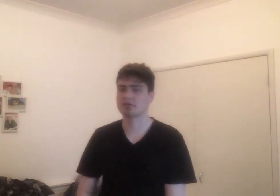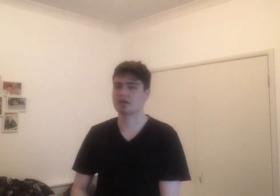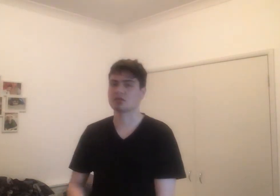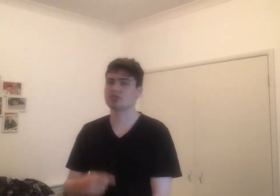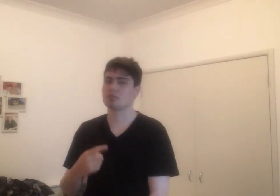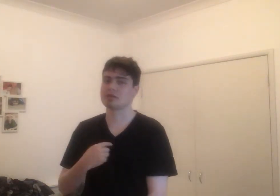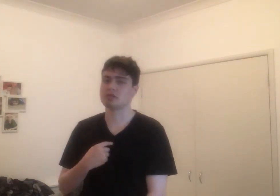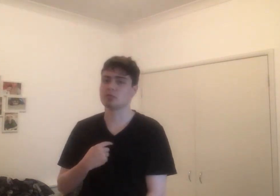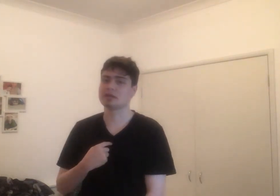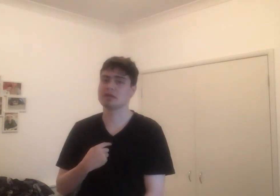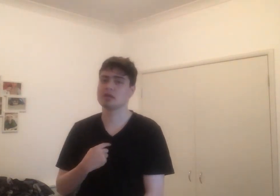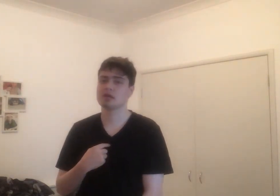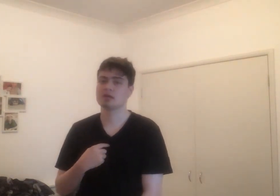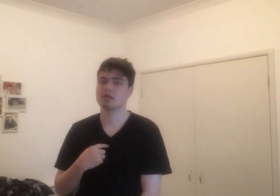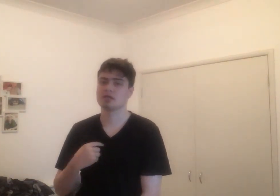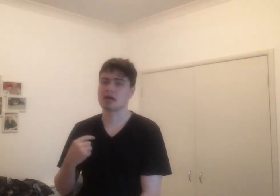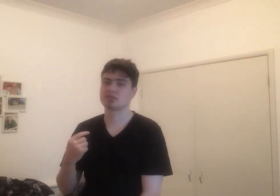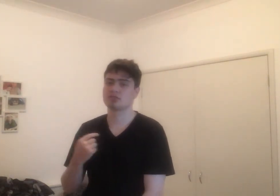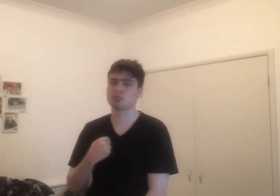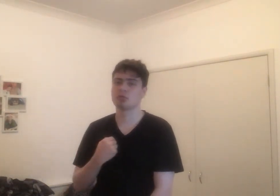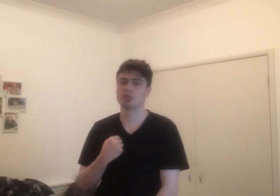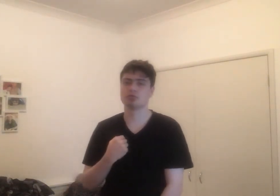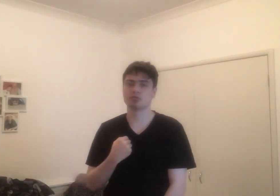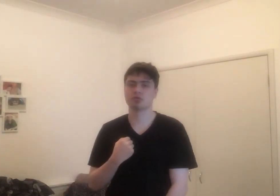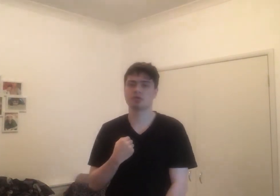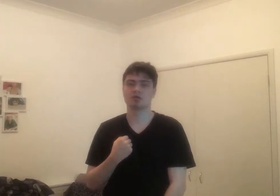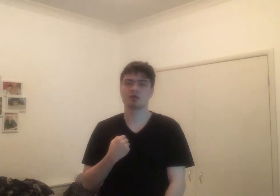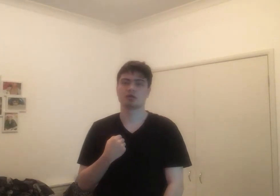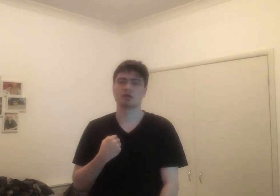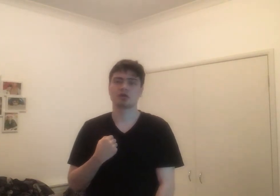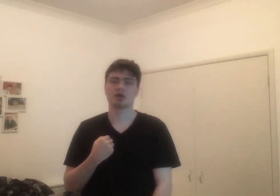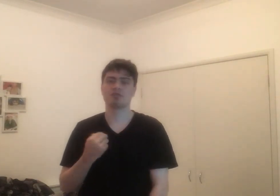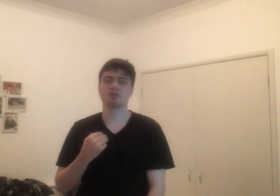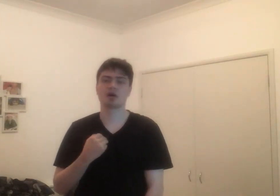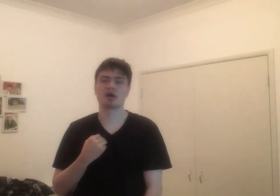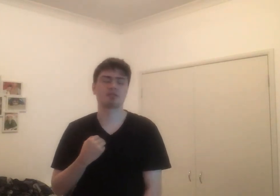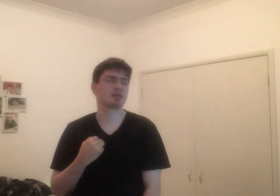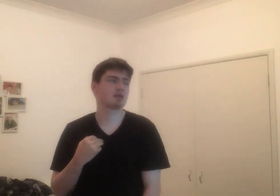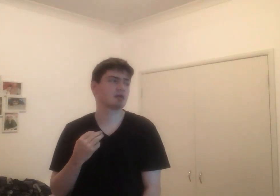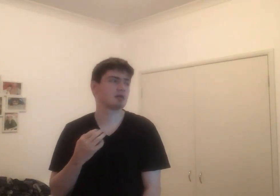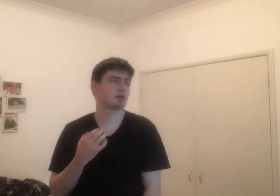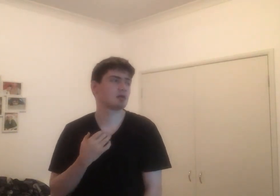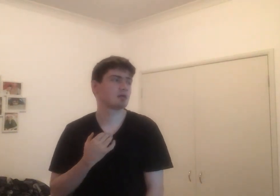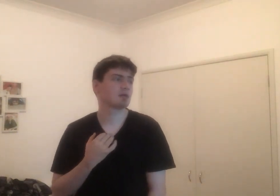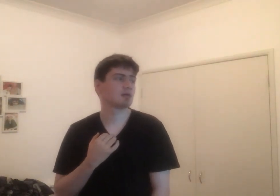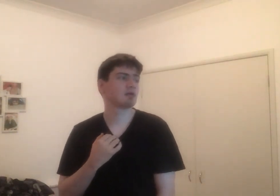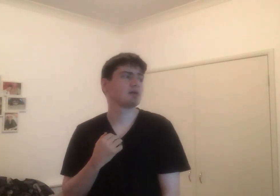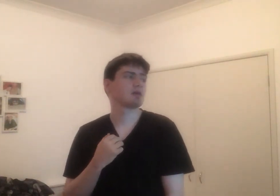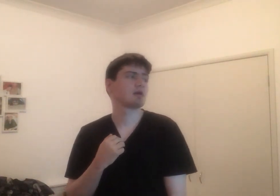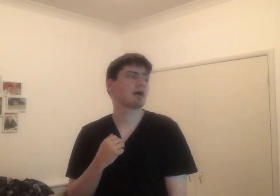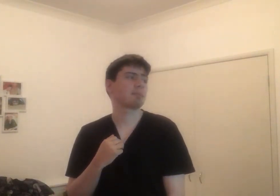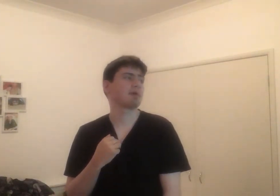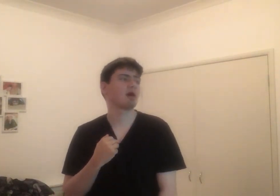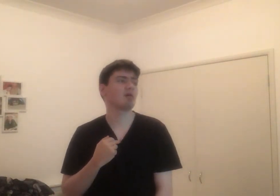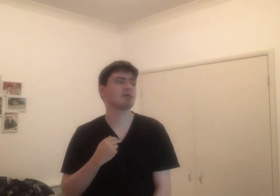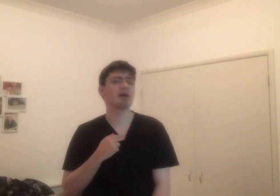in 2020 that's the rules I hope you guys happy holidays